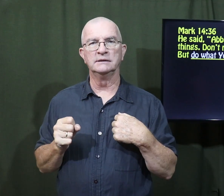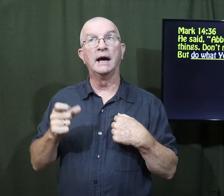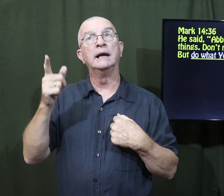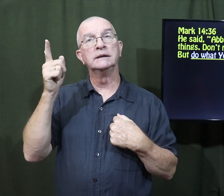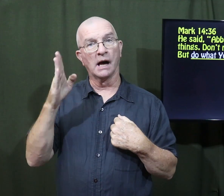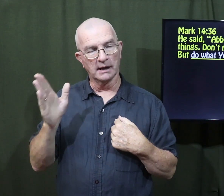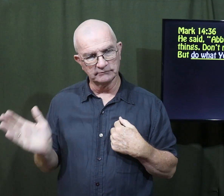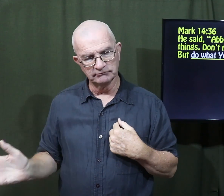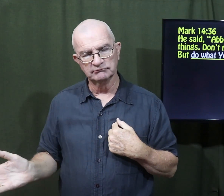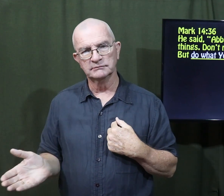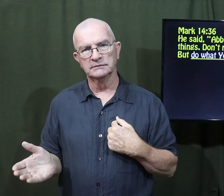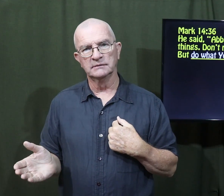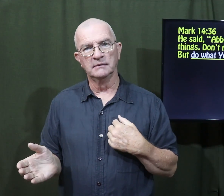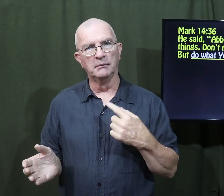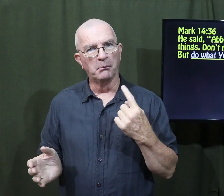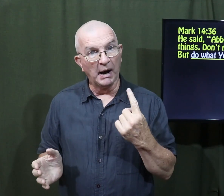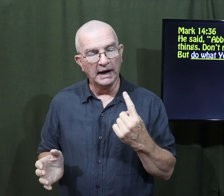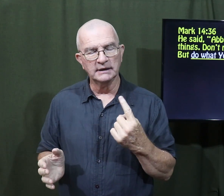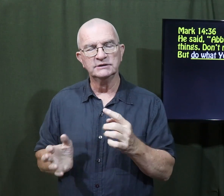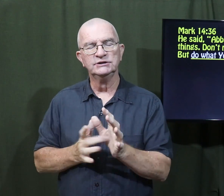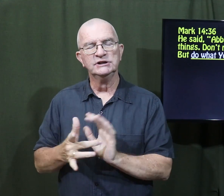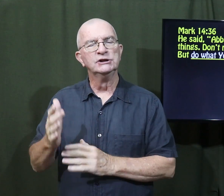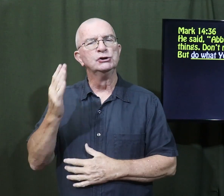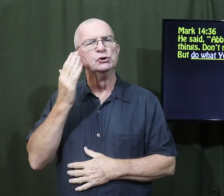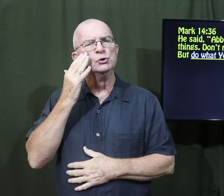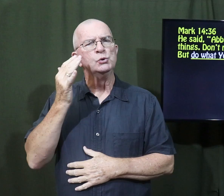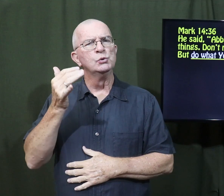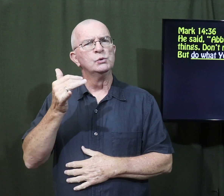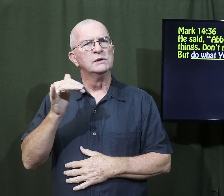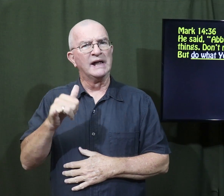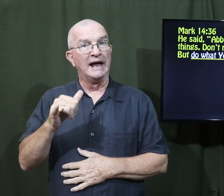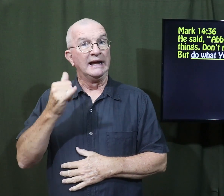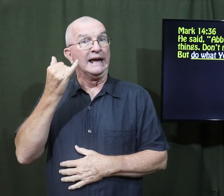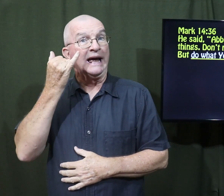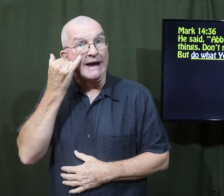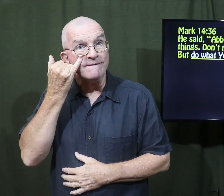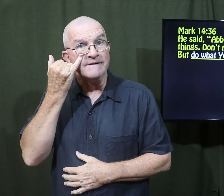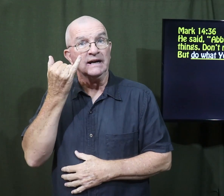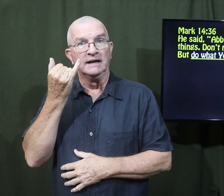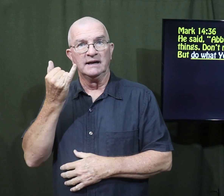save me. And God would have. But Jesus knew that if